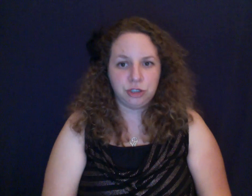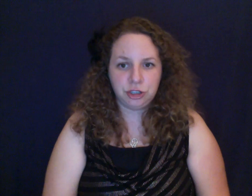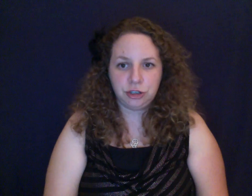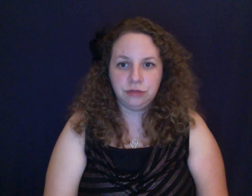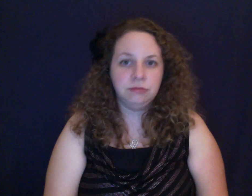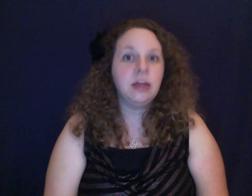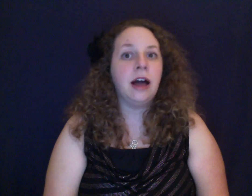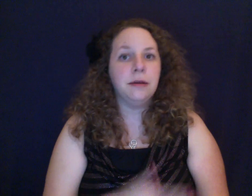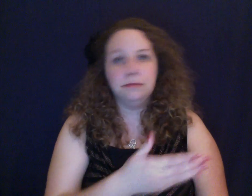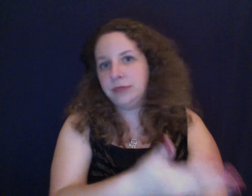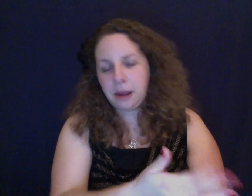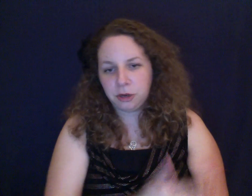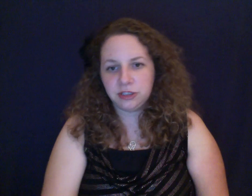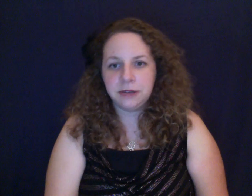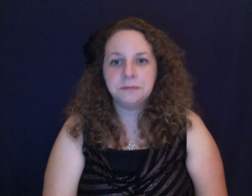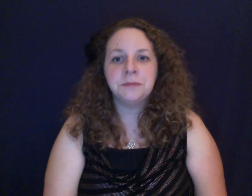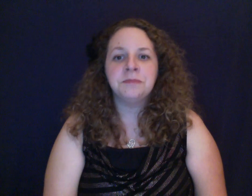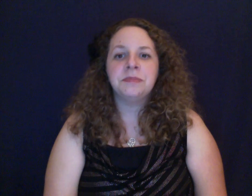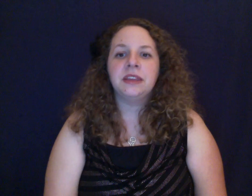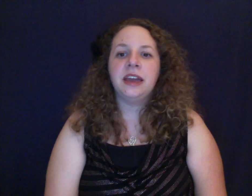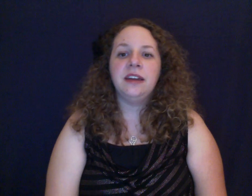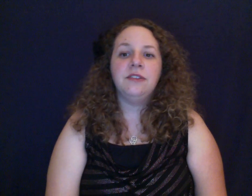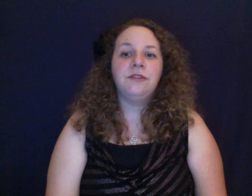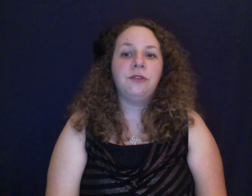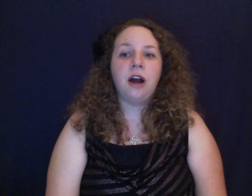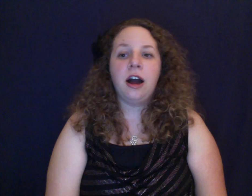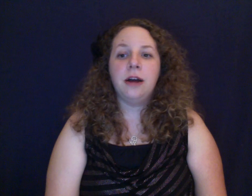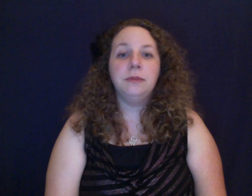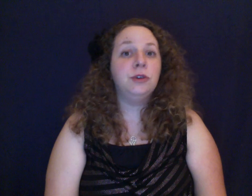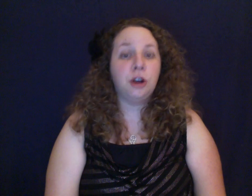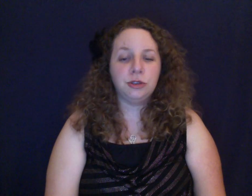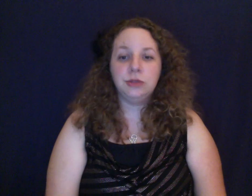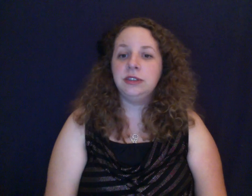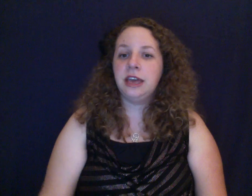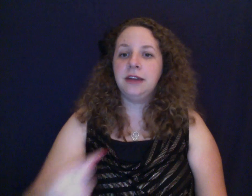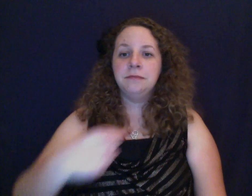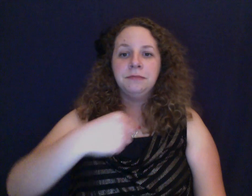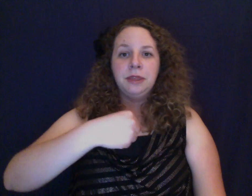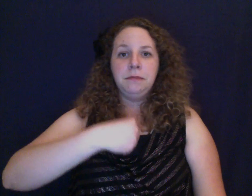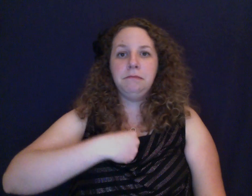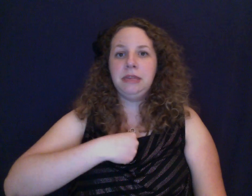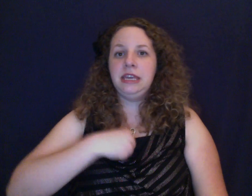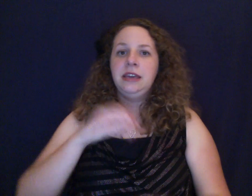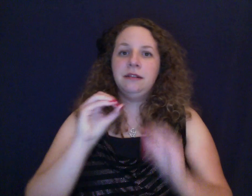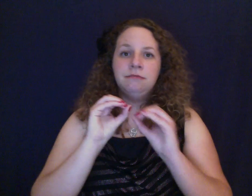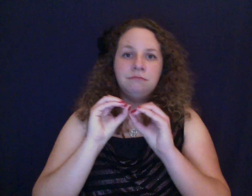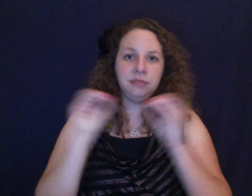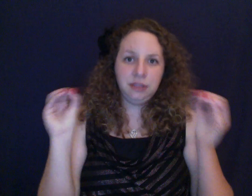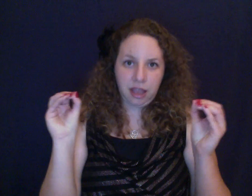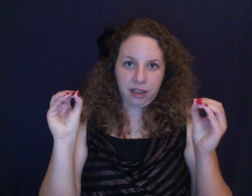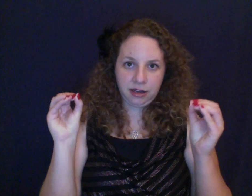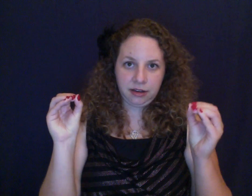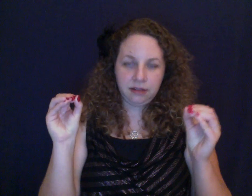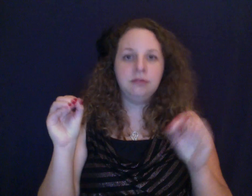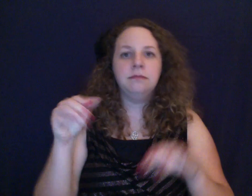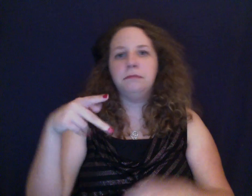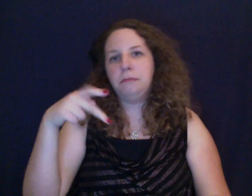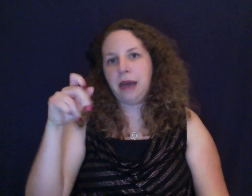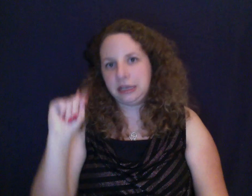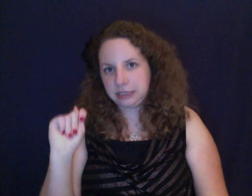to that person. Okay? You could also say, me, none, pets,